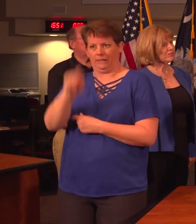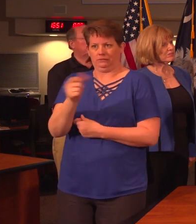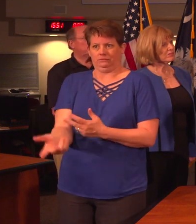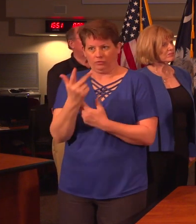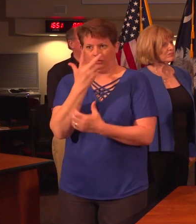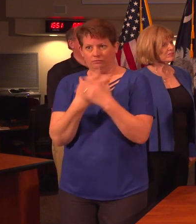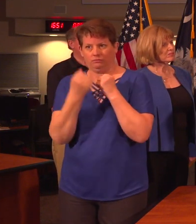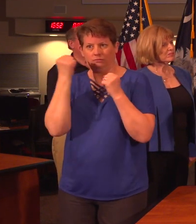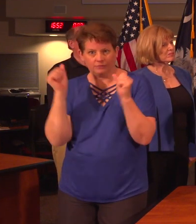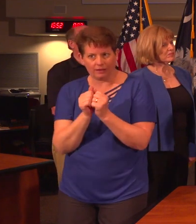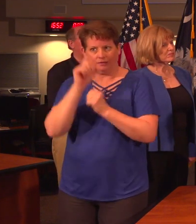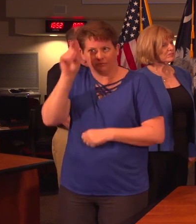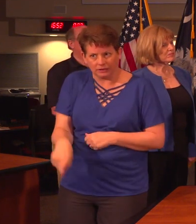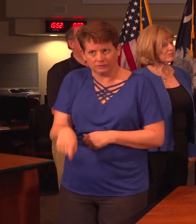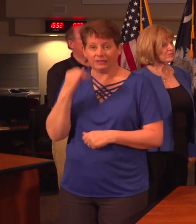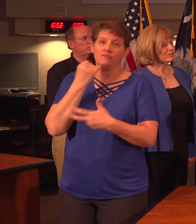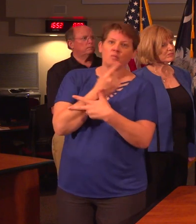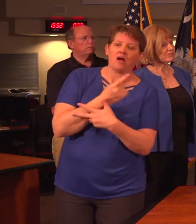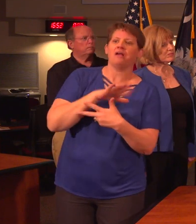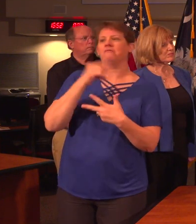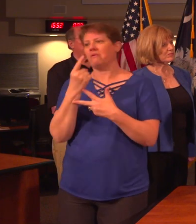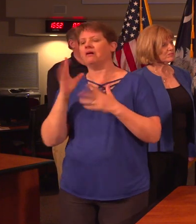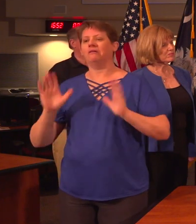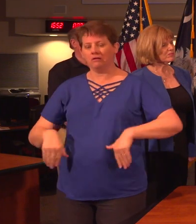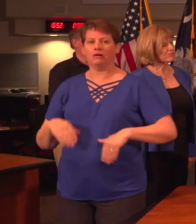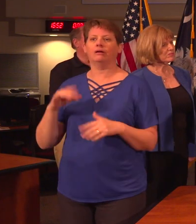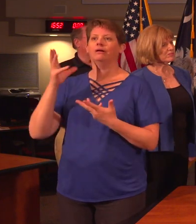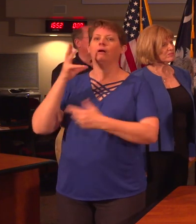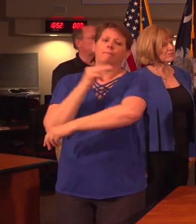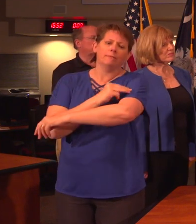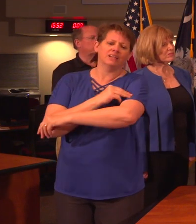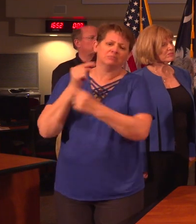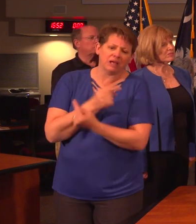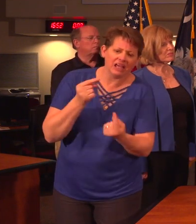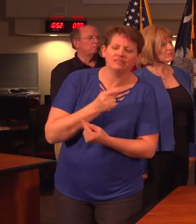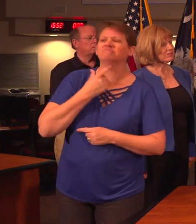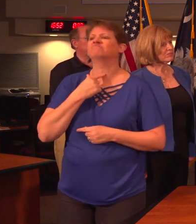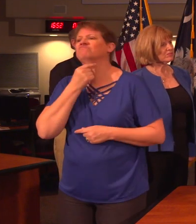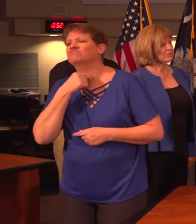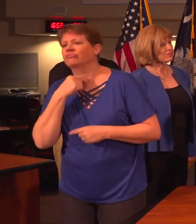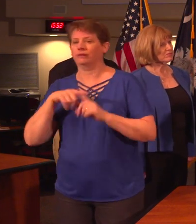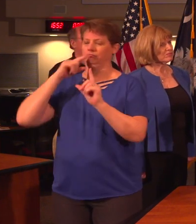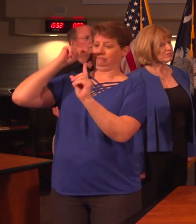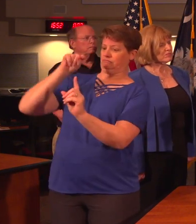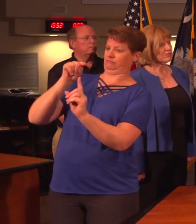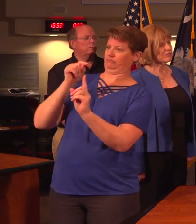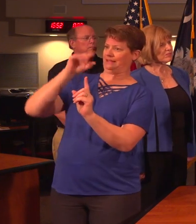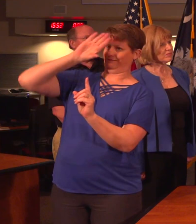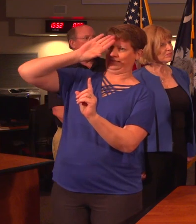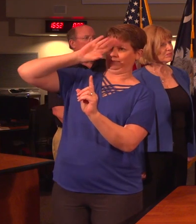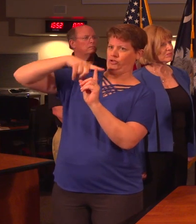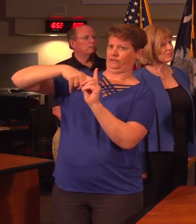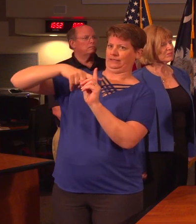that people should be aware of. Other things associated like muscle aches or something like that, a sore throat, but fever would be the main